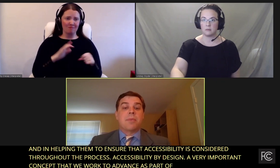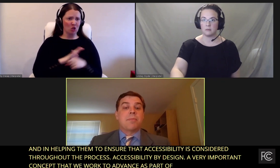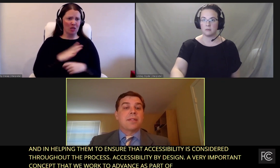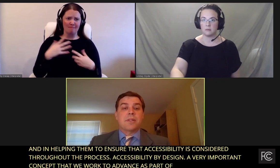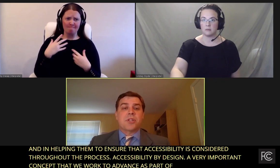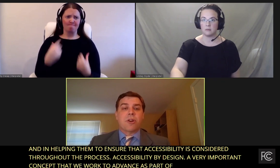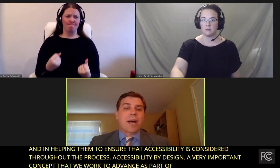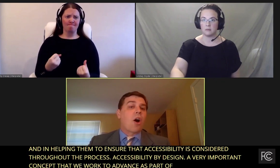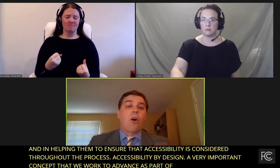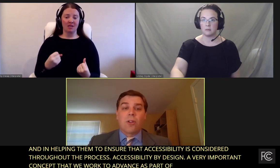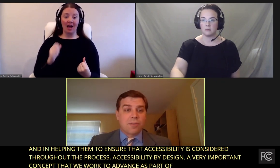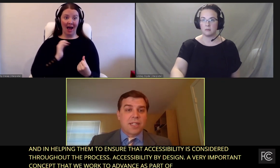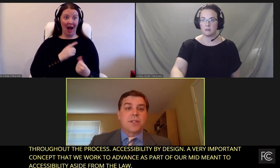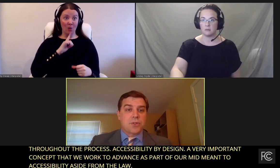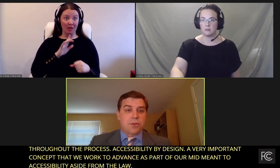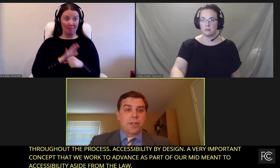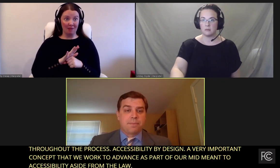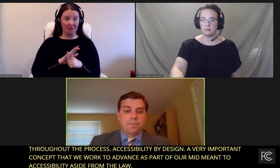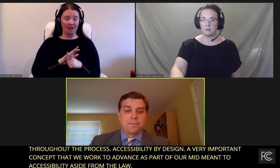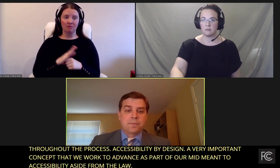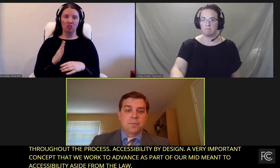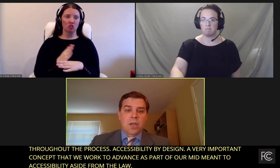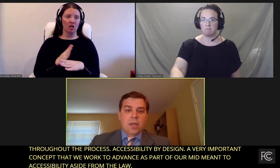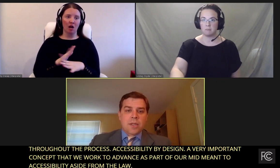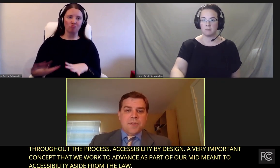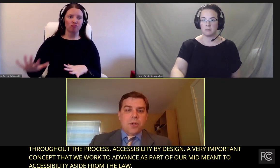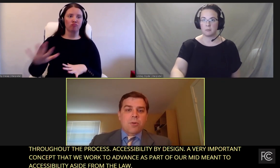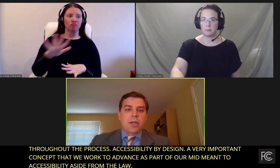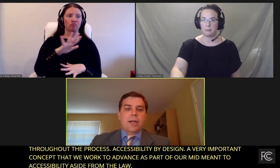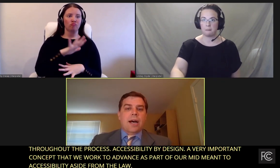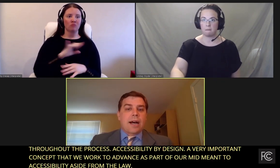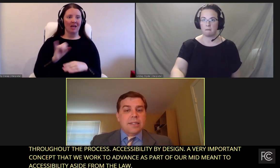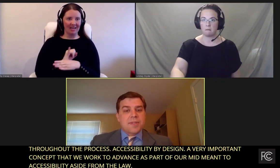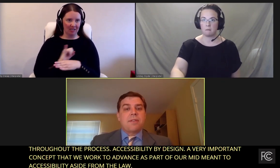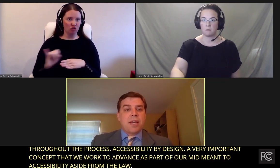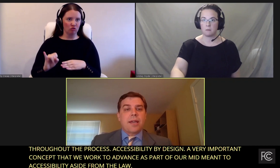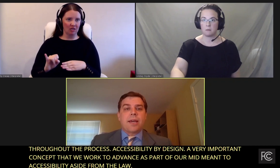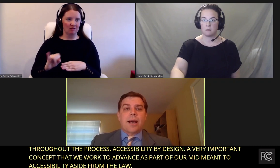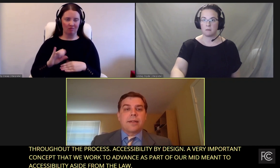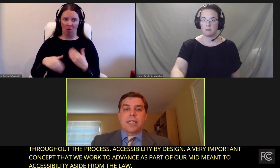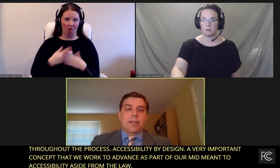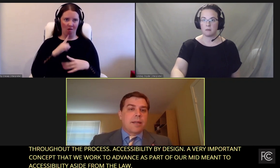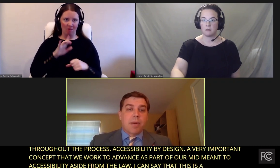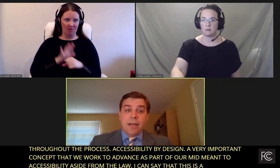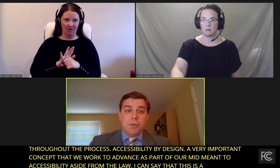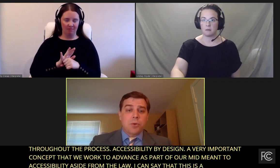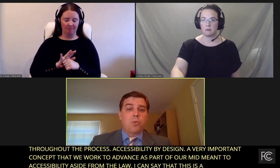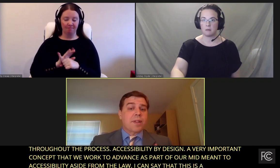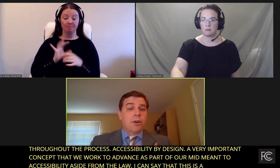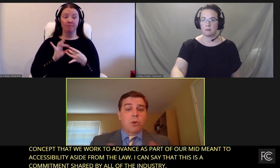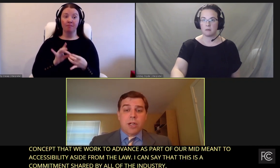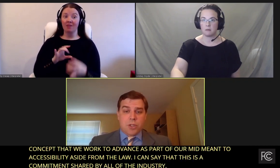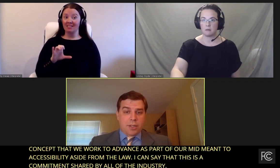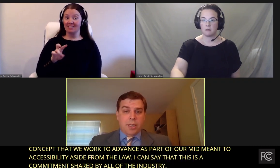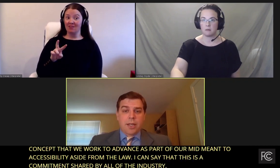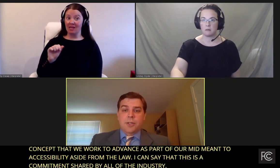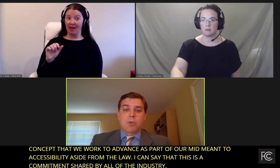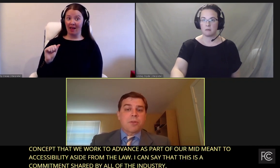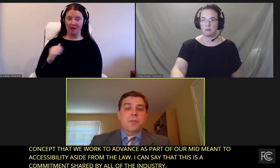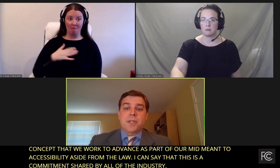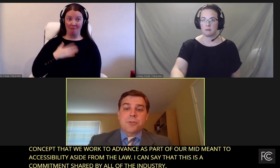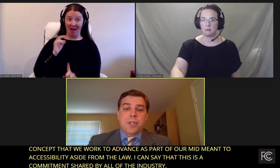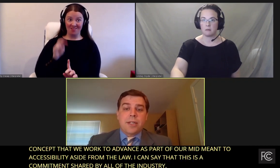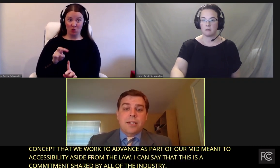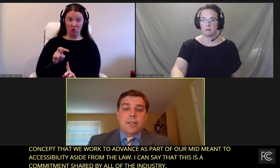this is a commitment that shared by all of the industry. So on the CVAA, in my view, without question,